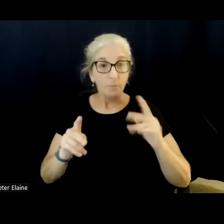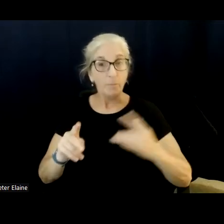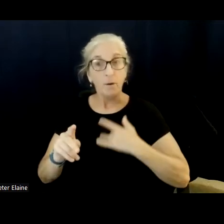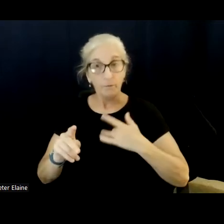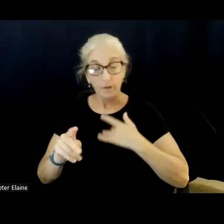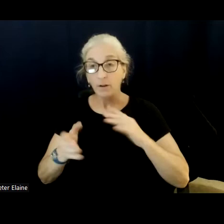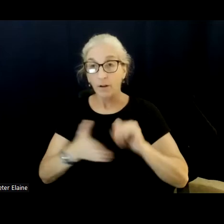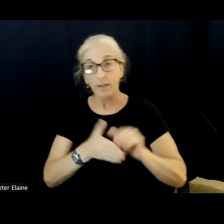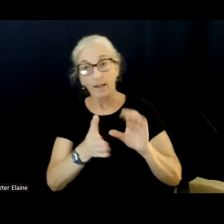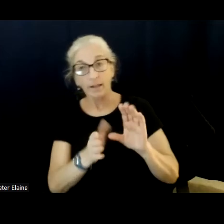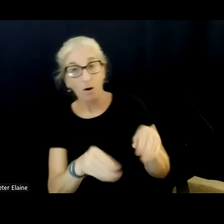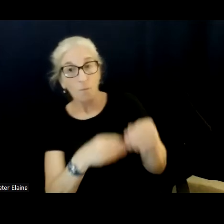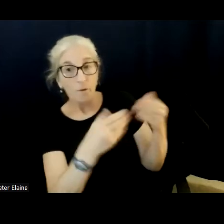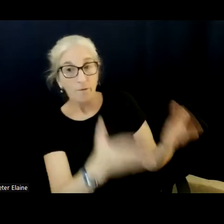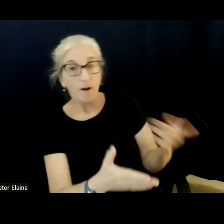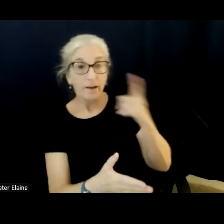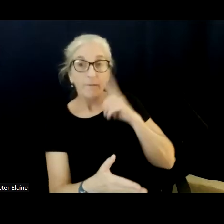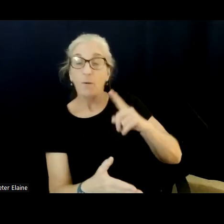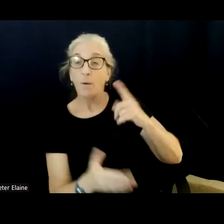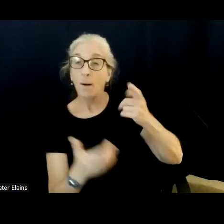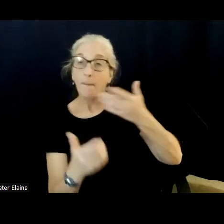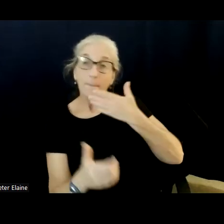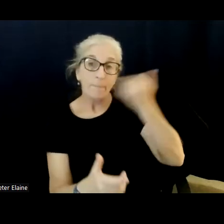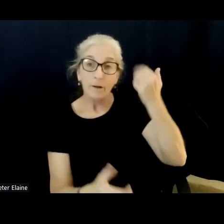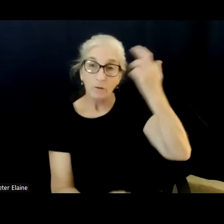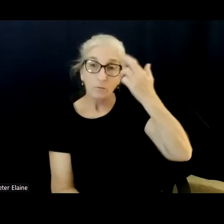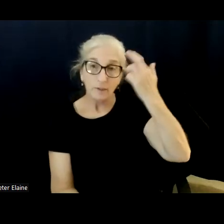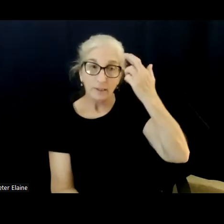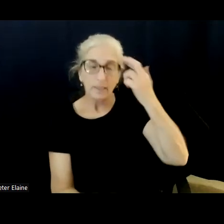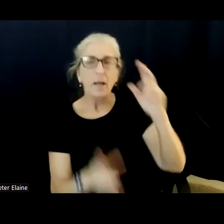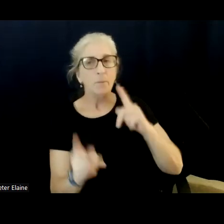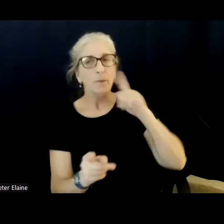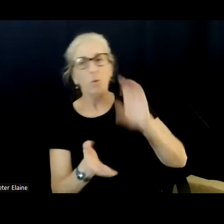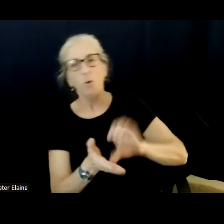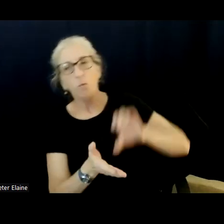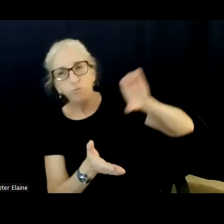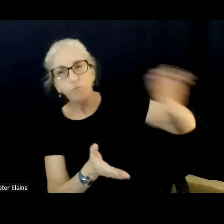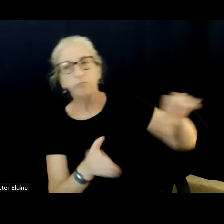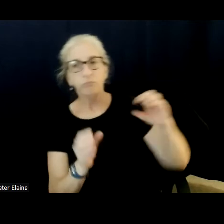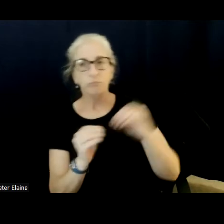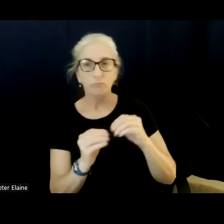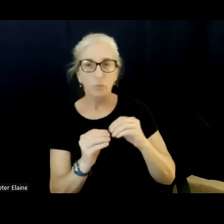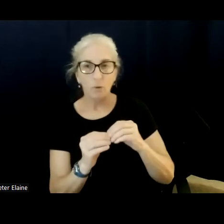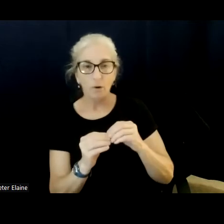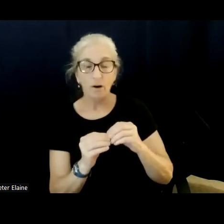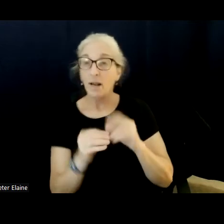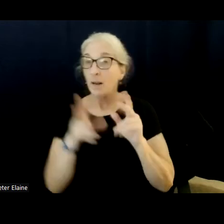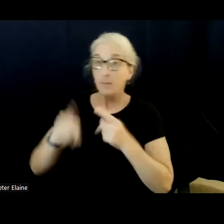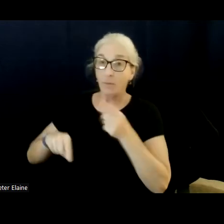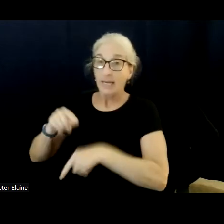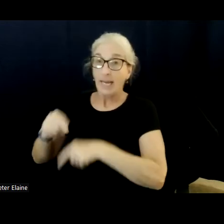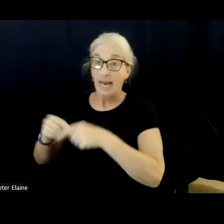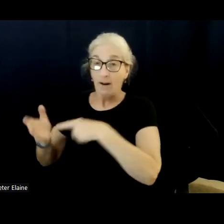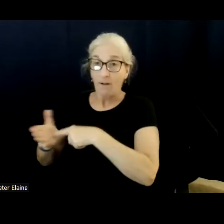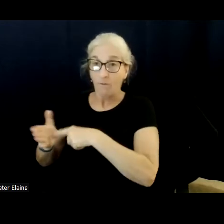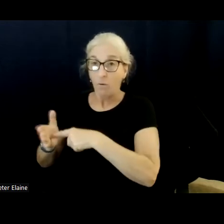cause, study after study don't have that, people that actually over give when they're able to, and those who can't are not able to. And the money that is